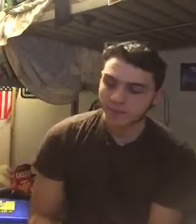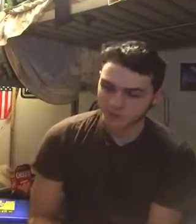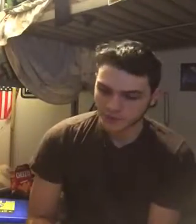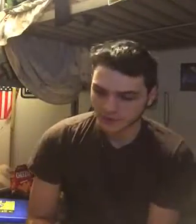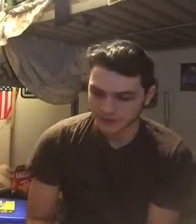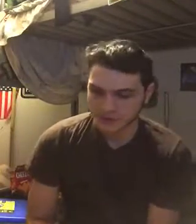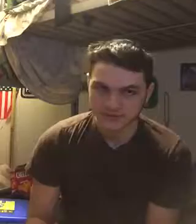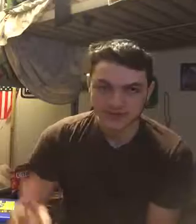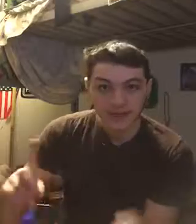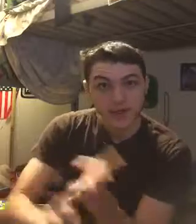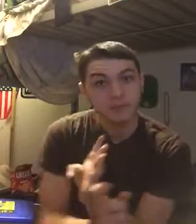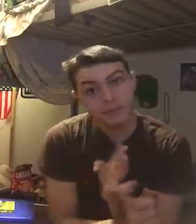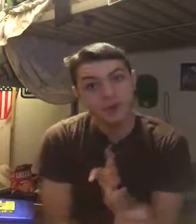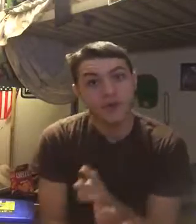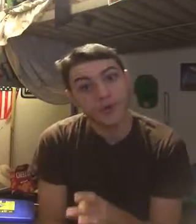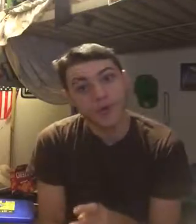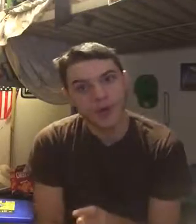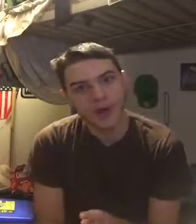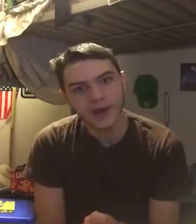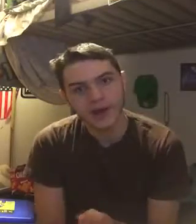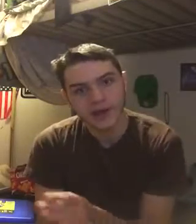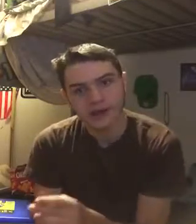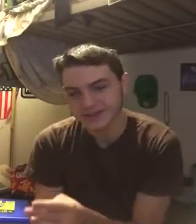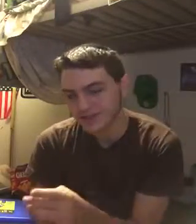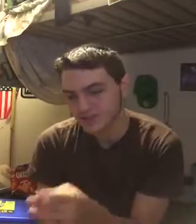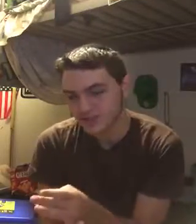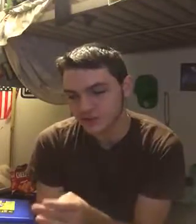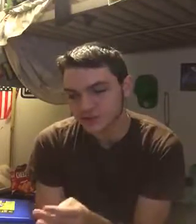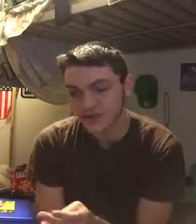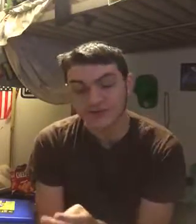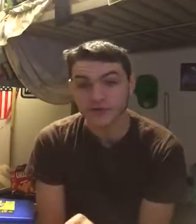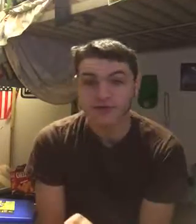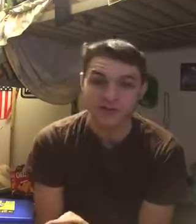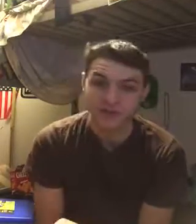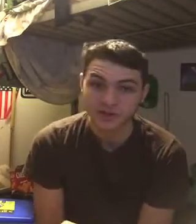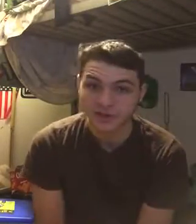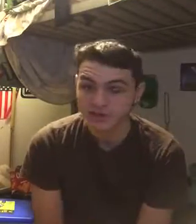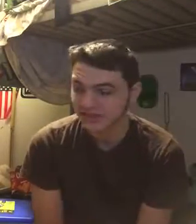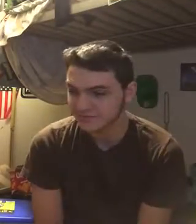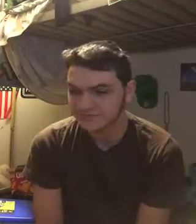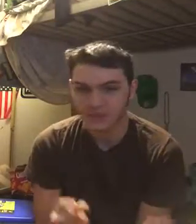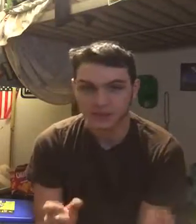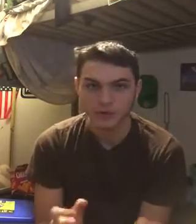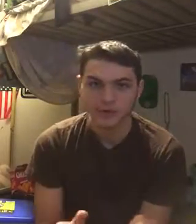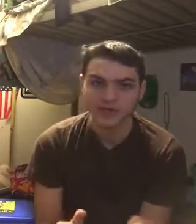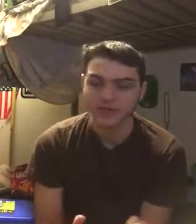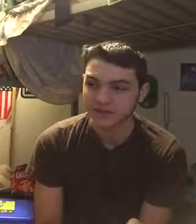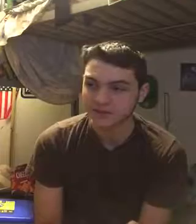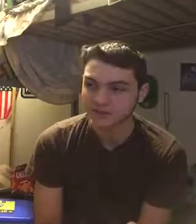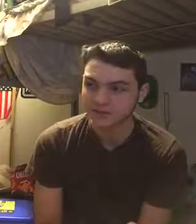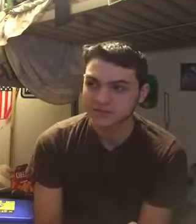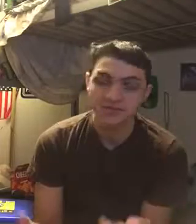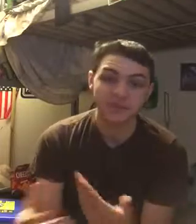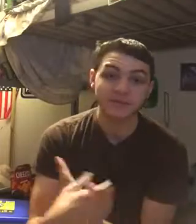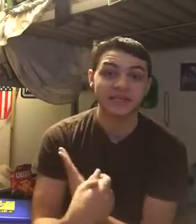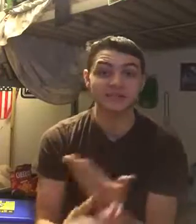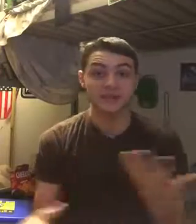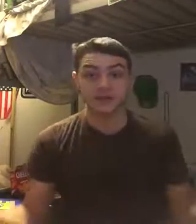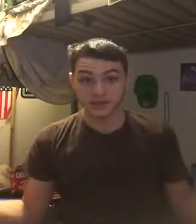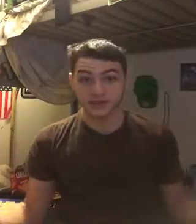New England send them to send them to Denver send them somewhere where they can use them maybe send them to Arizona